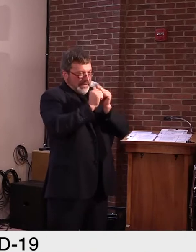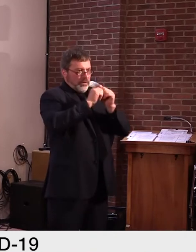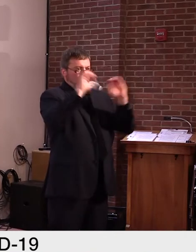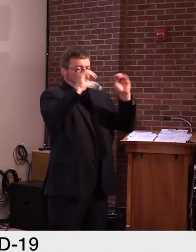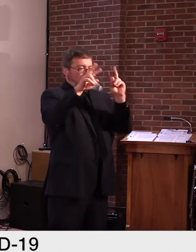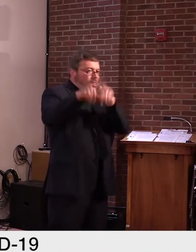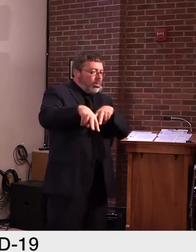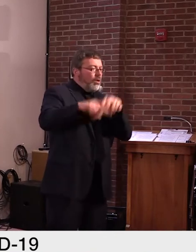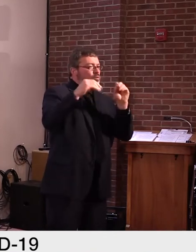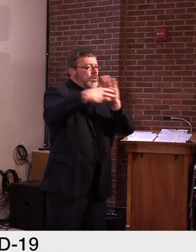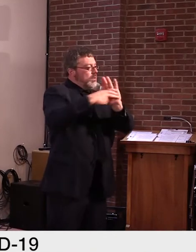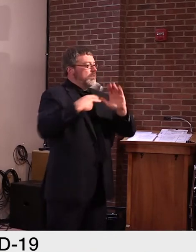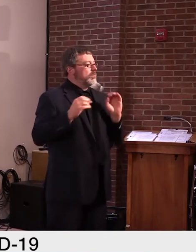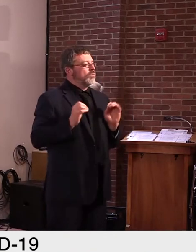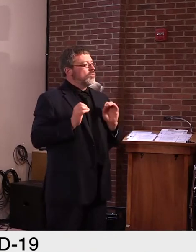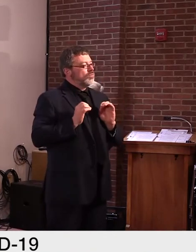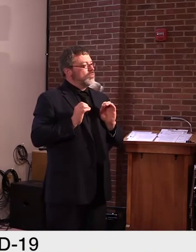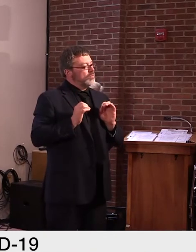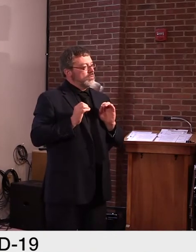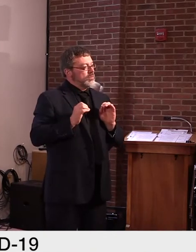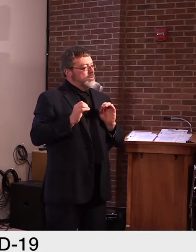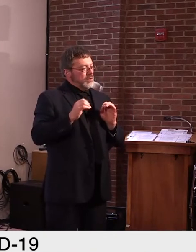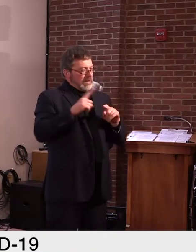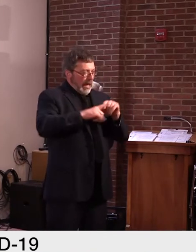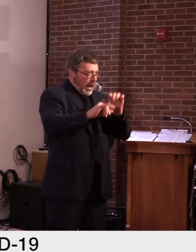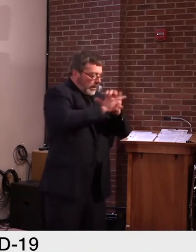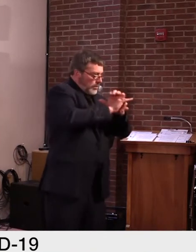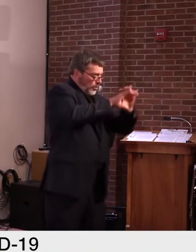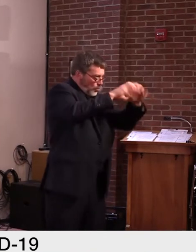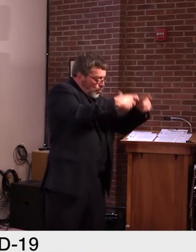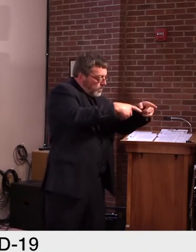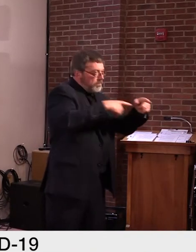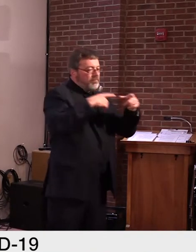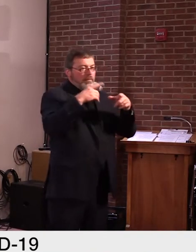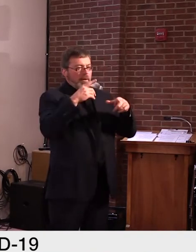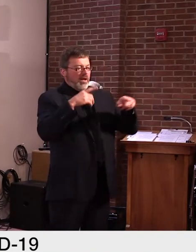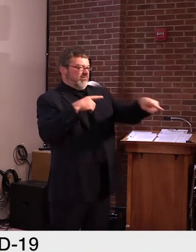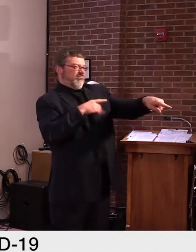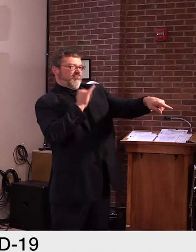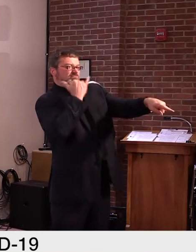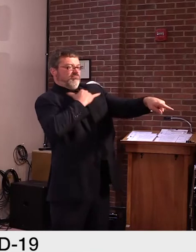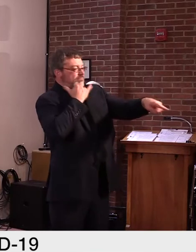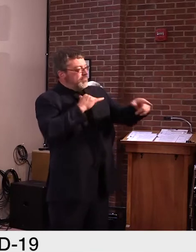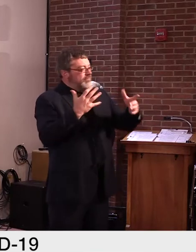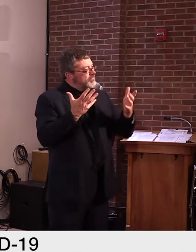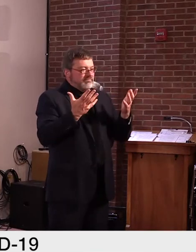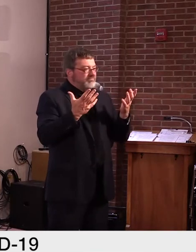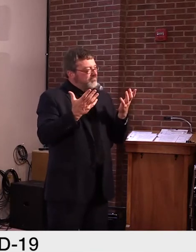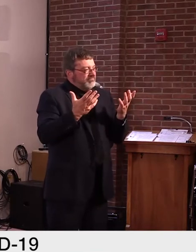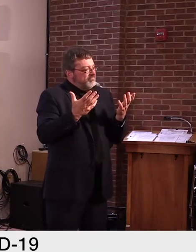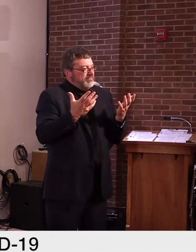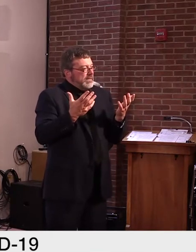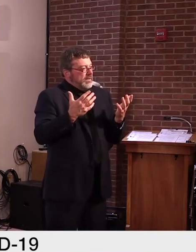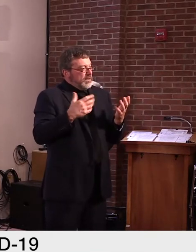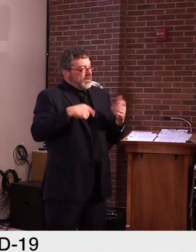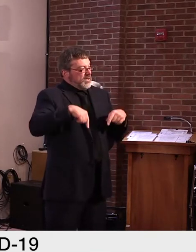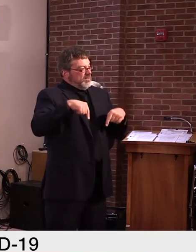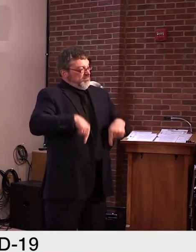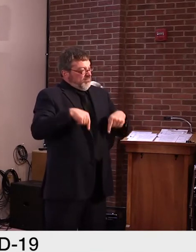at any specific group or anything of that sort. Uh, some of it is just, uh, unfortunate human nature.